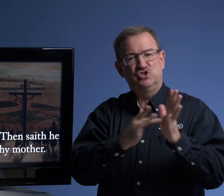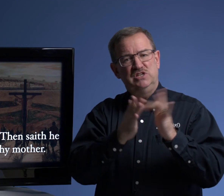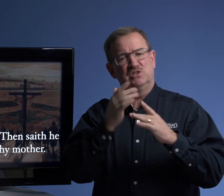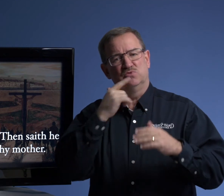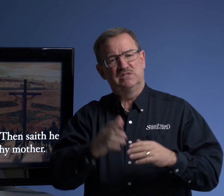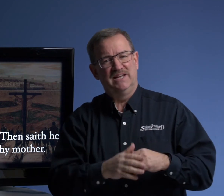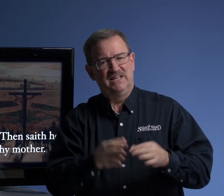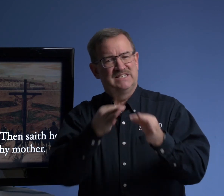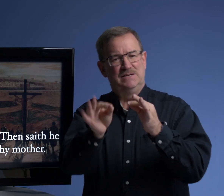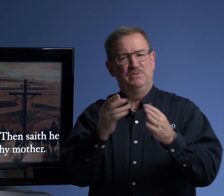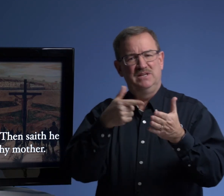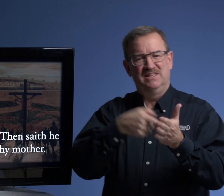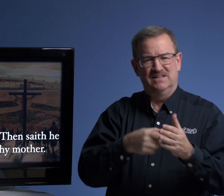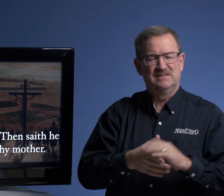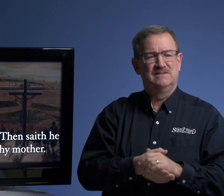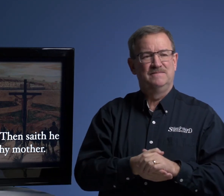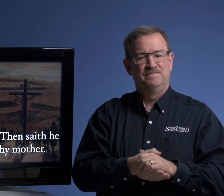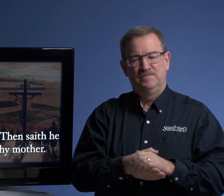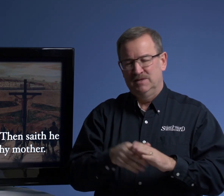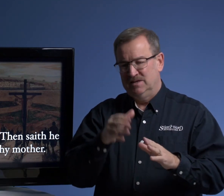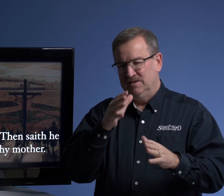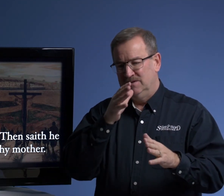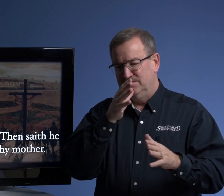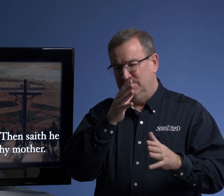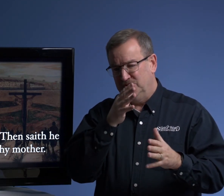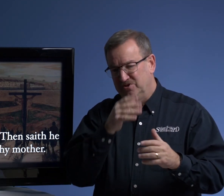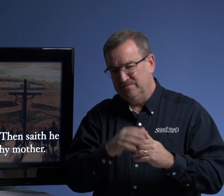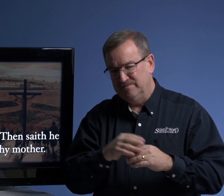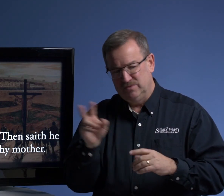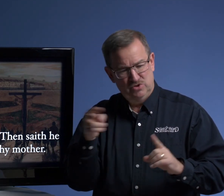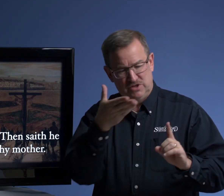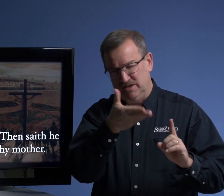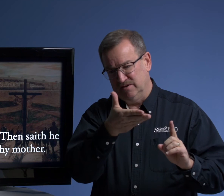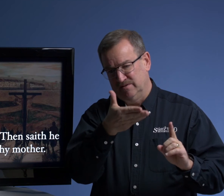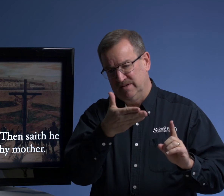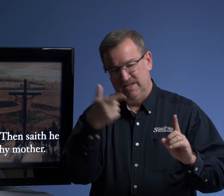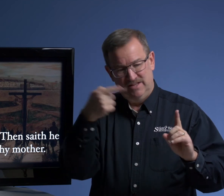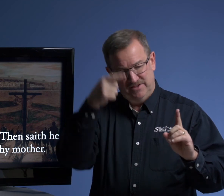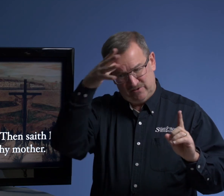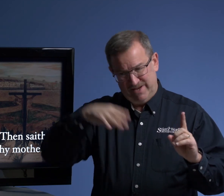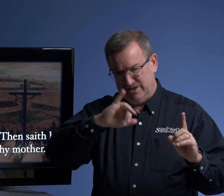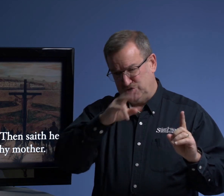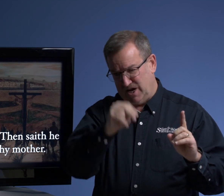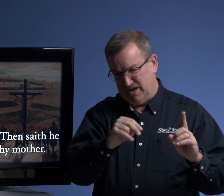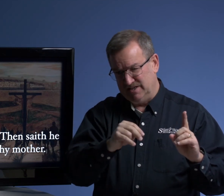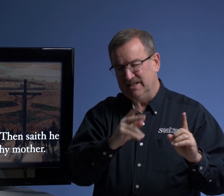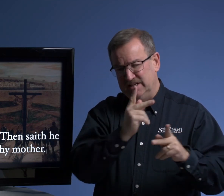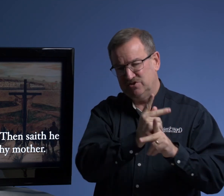Jesus was saying is simply this, mother, look here, this man, John, he's